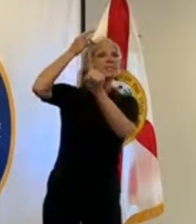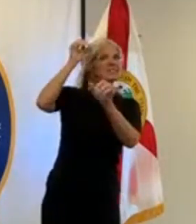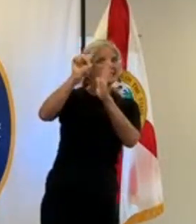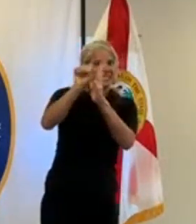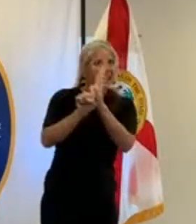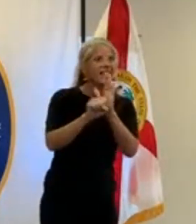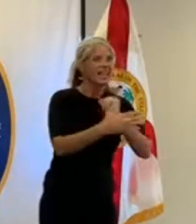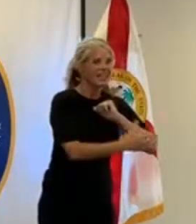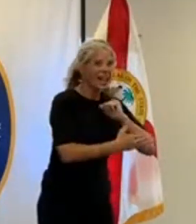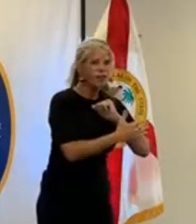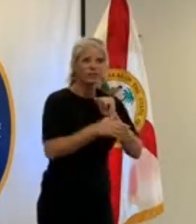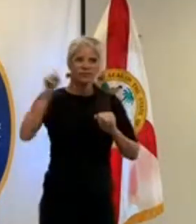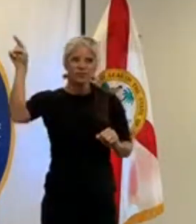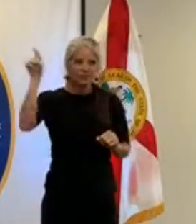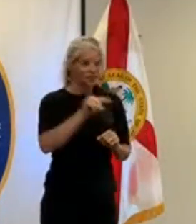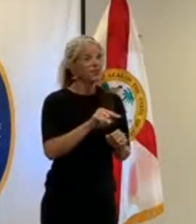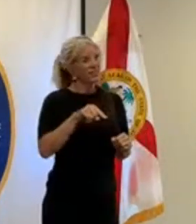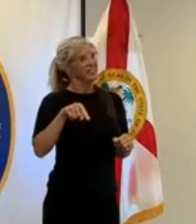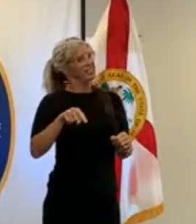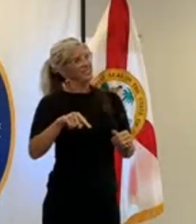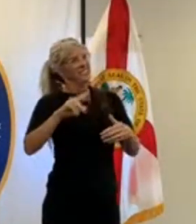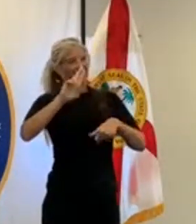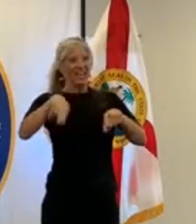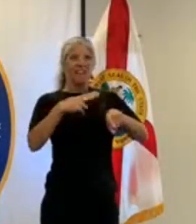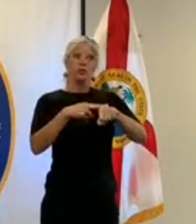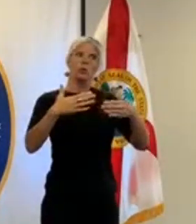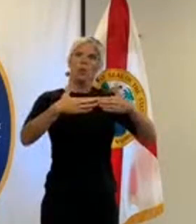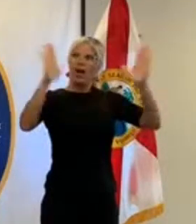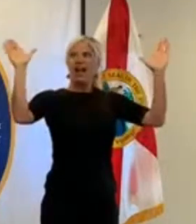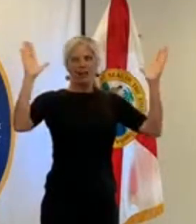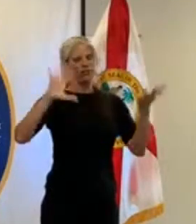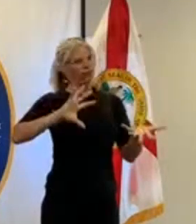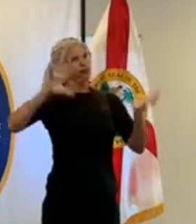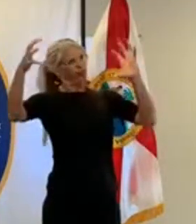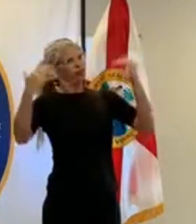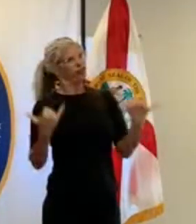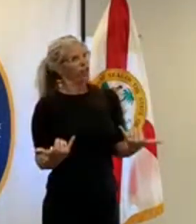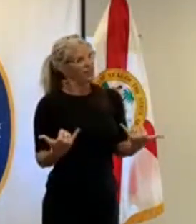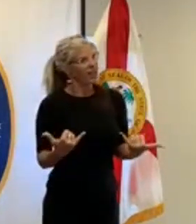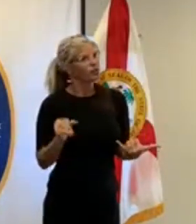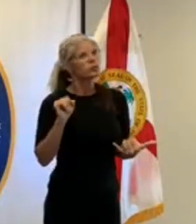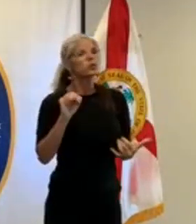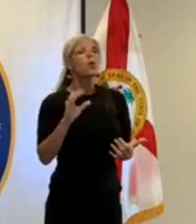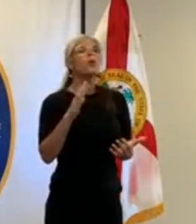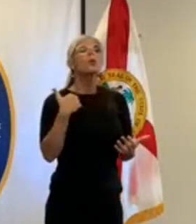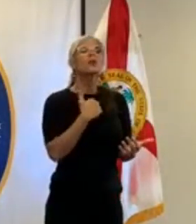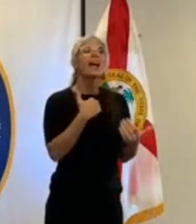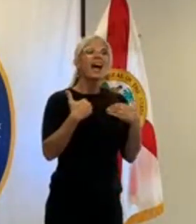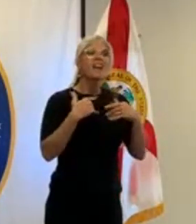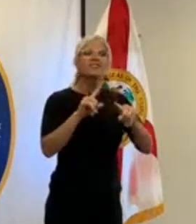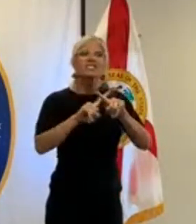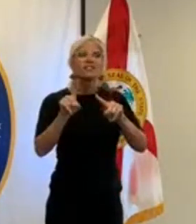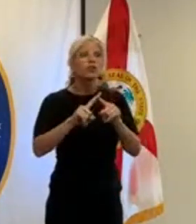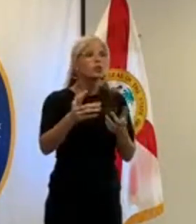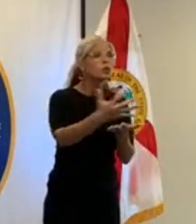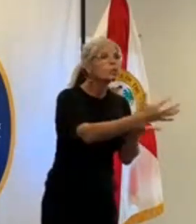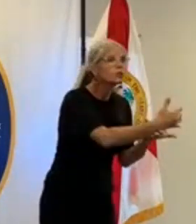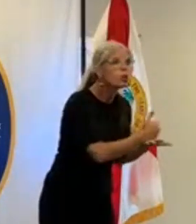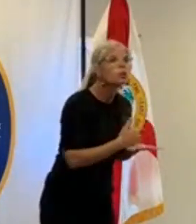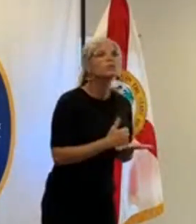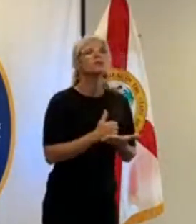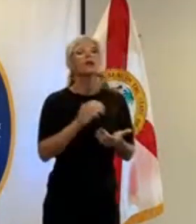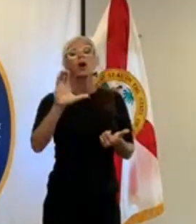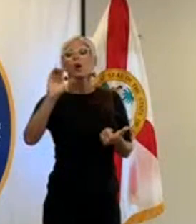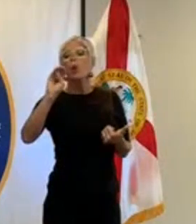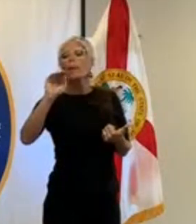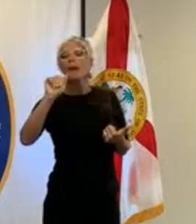and a worldwide event so as far as resources commodities those type thing they're very they're